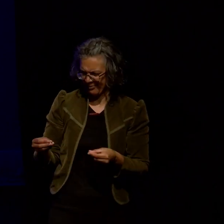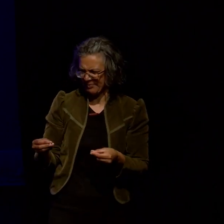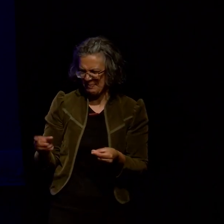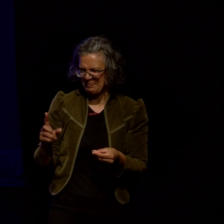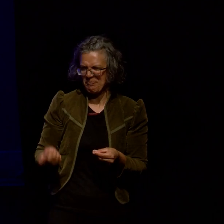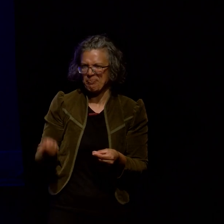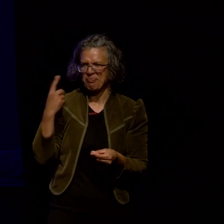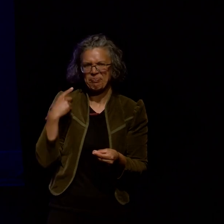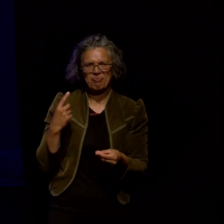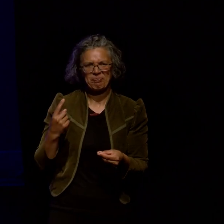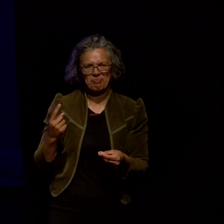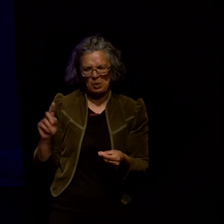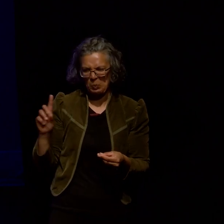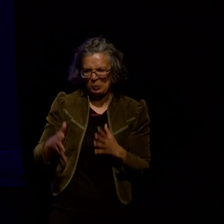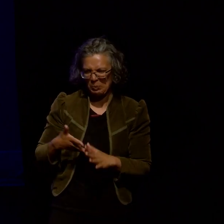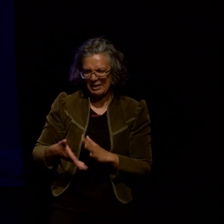but with a little effort